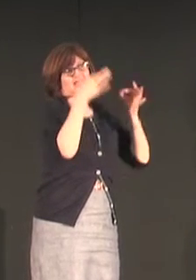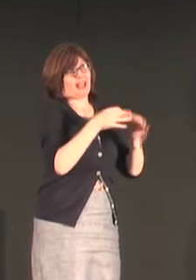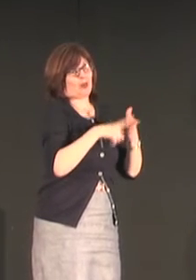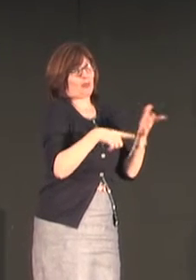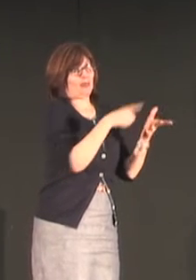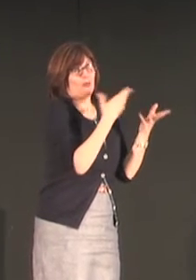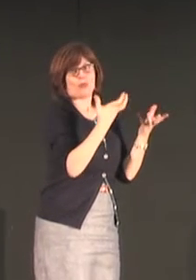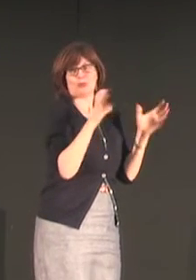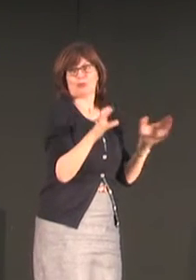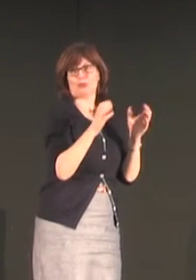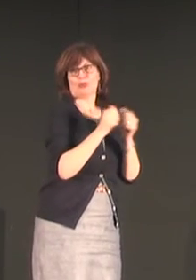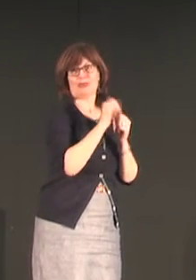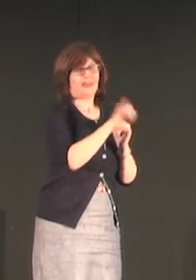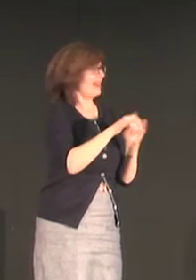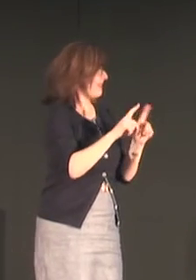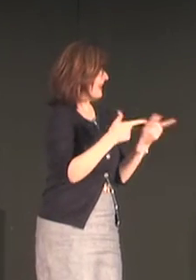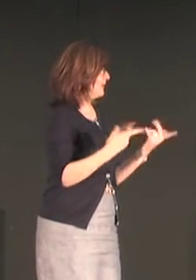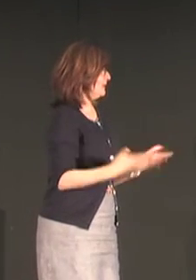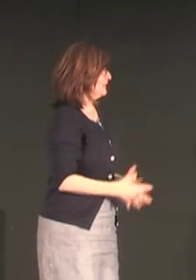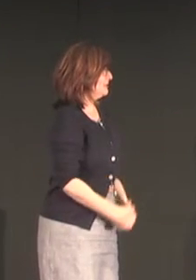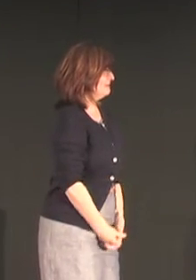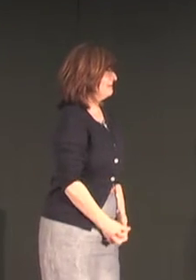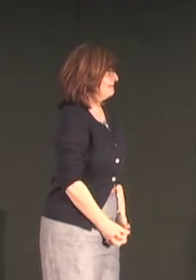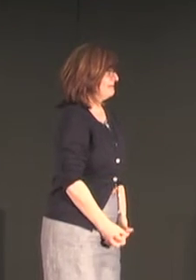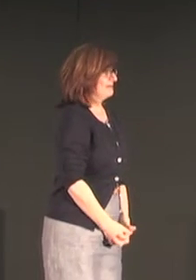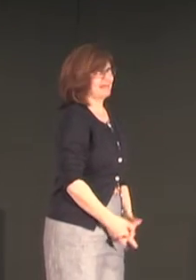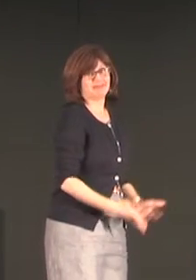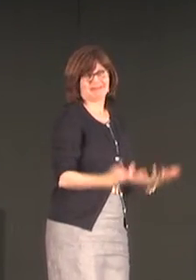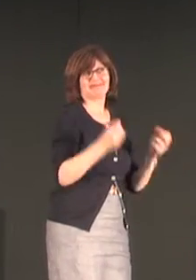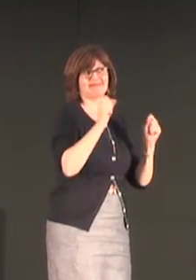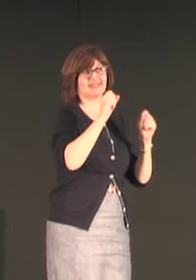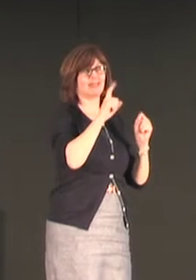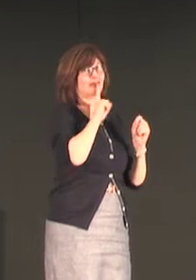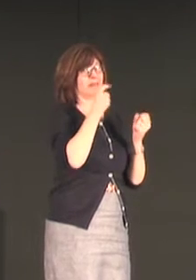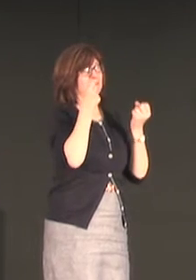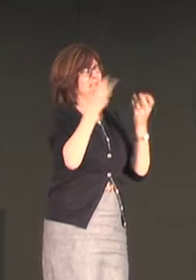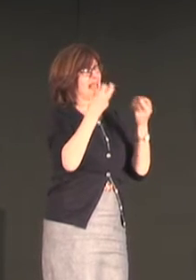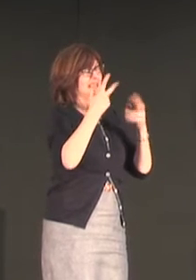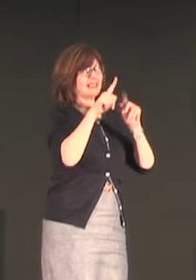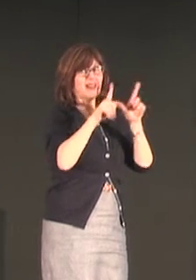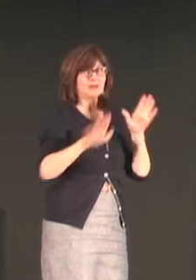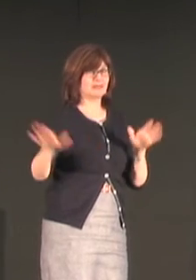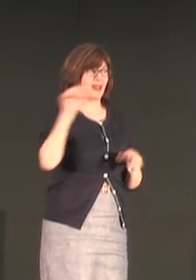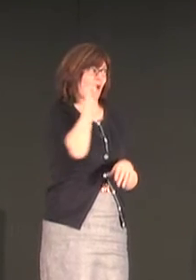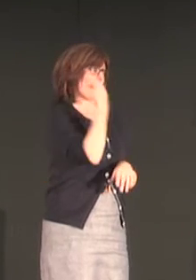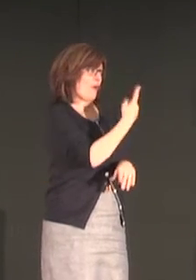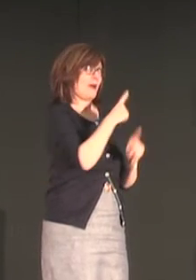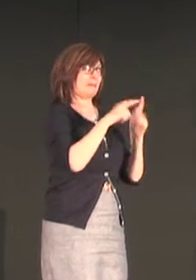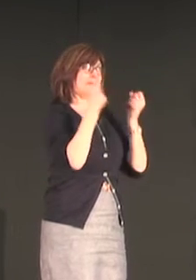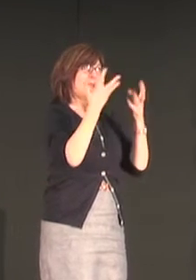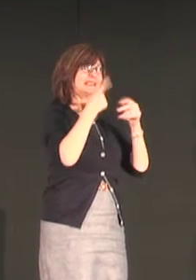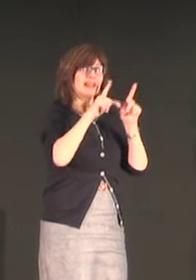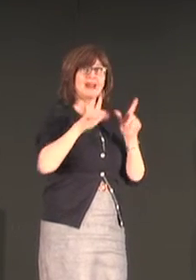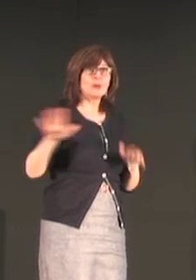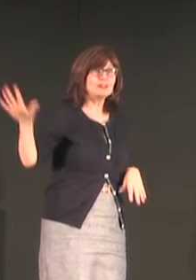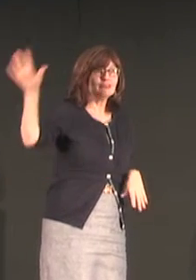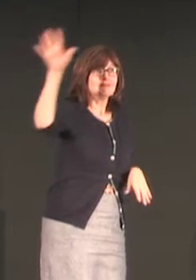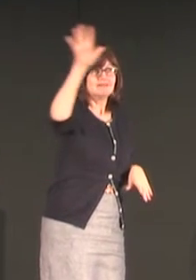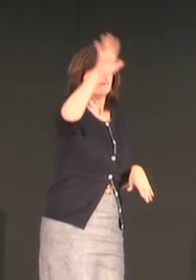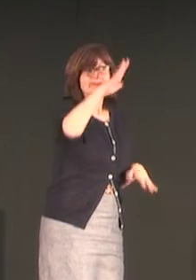so we are video making video records of their language and that will be a decision that they will use themselves make themselves on what